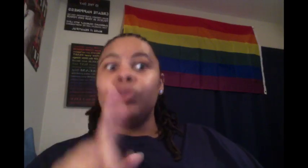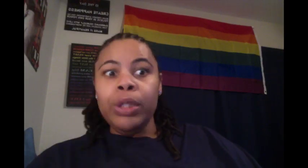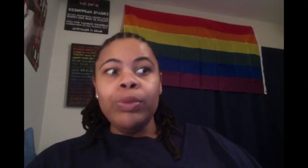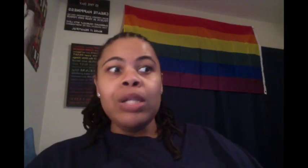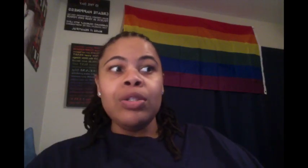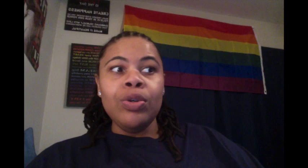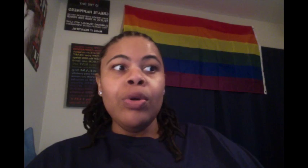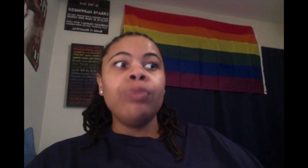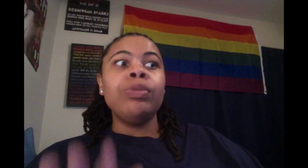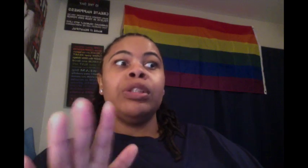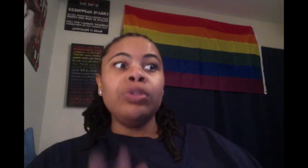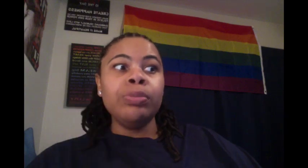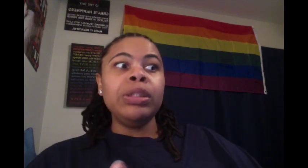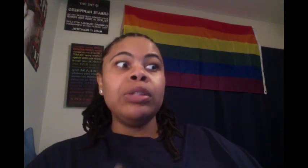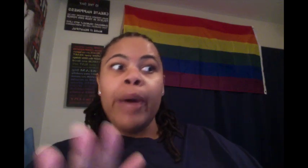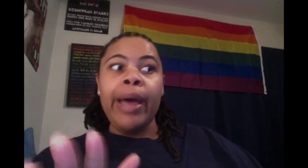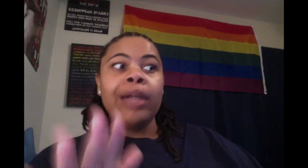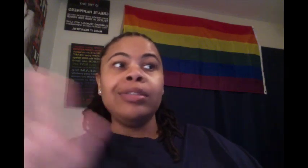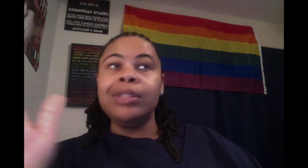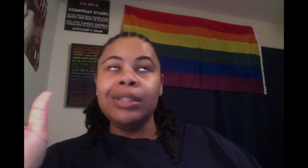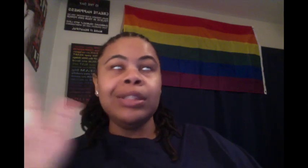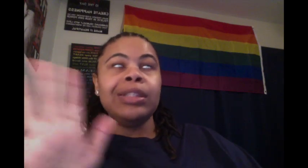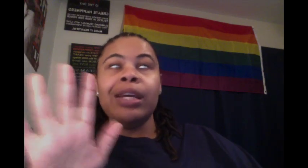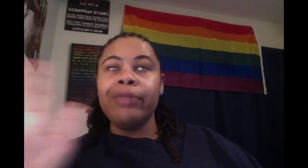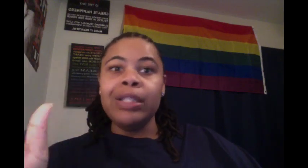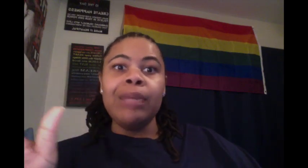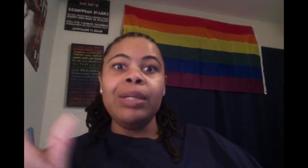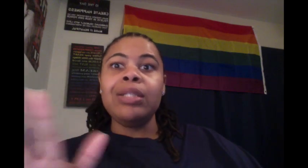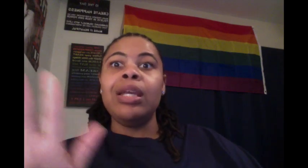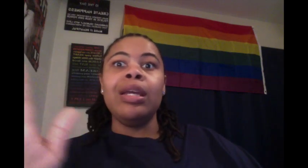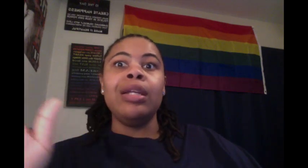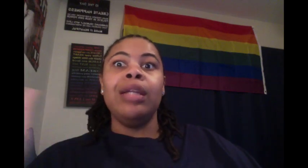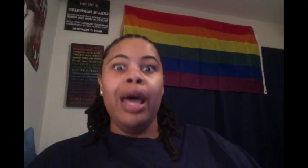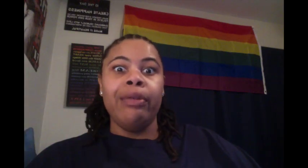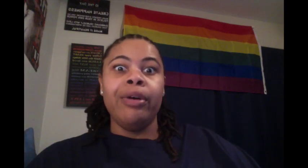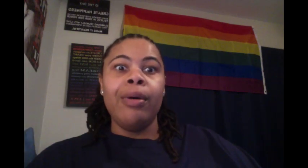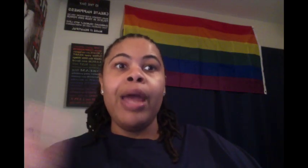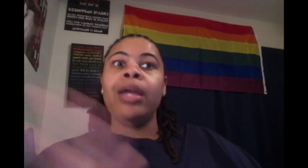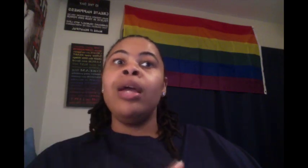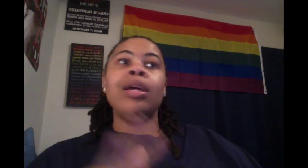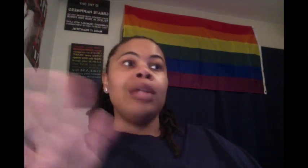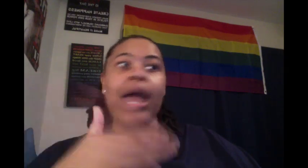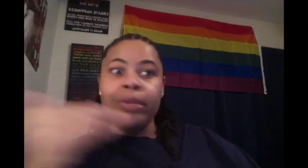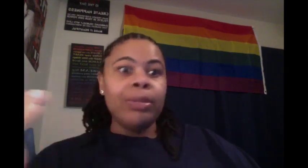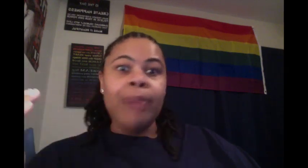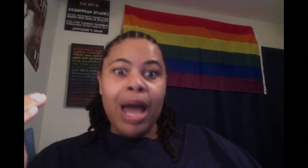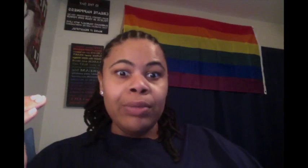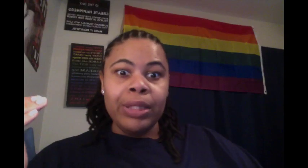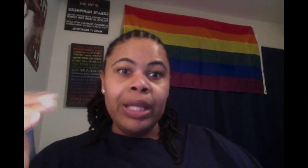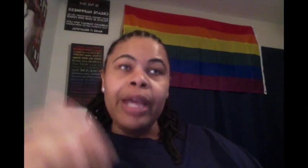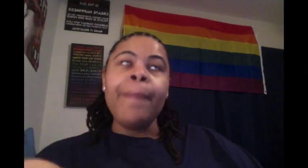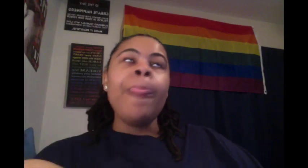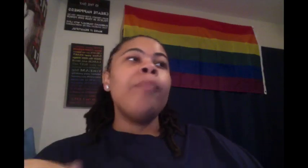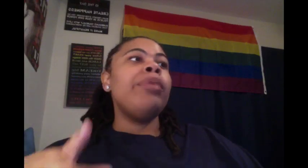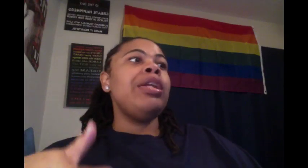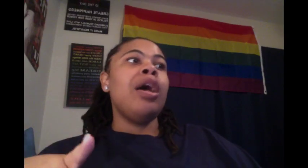you really wasn't doing was, to be quite honest, you should have just said, fuck that bitch and left. All right. And I ain't going to be bothered with that. But no.